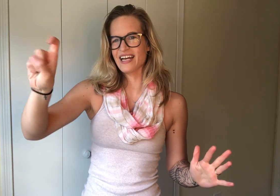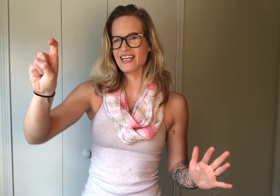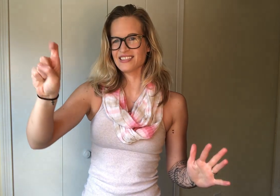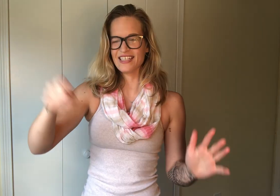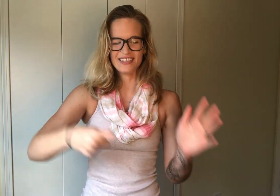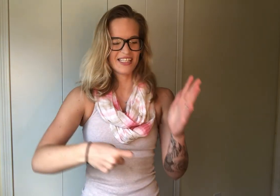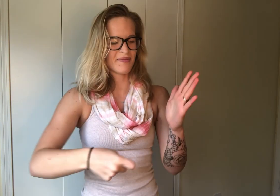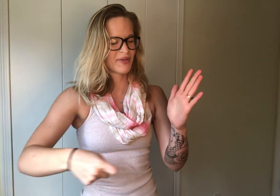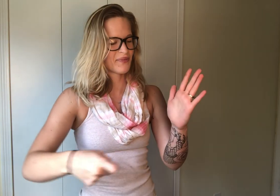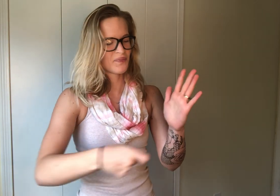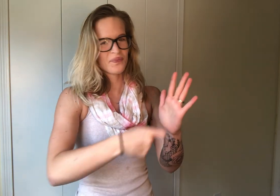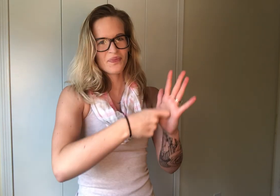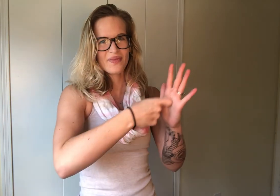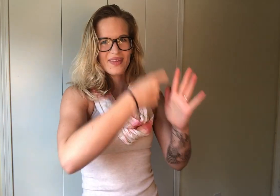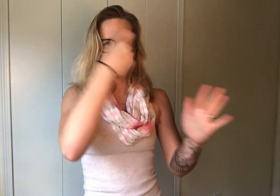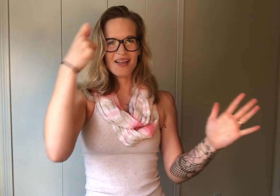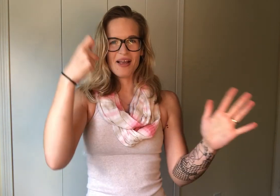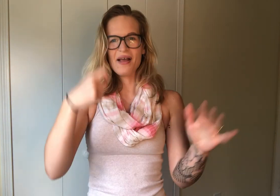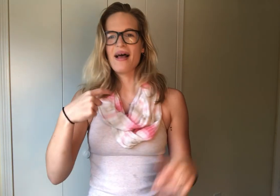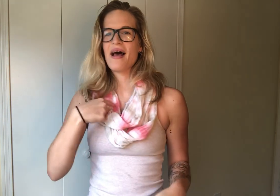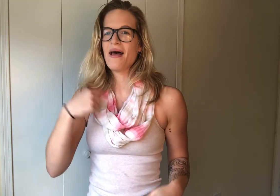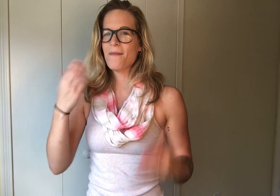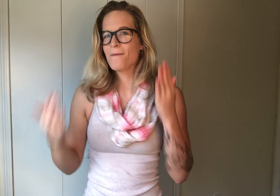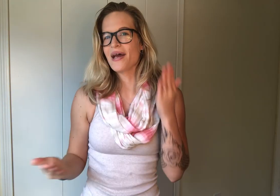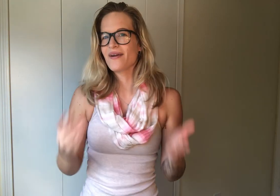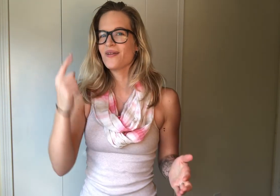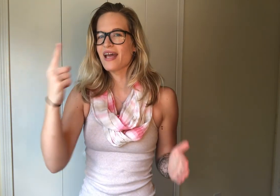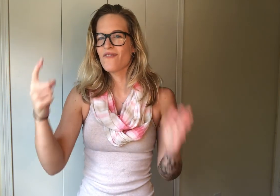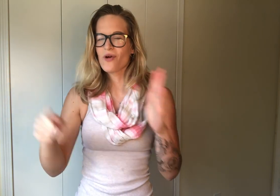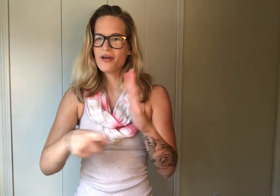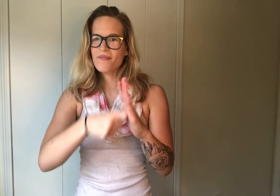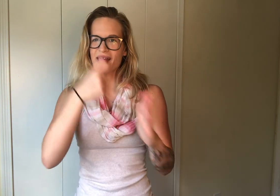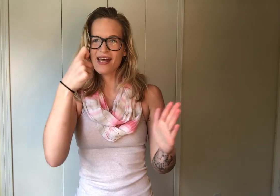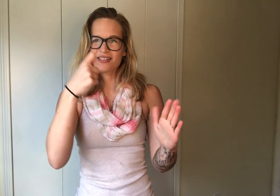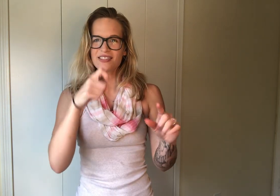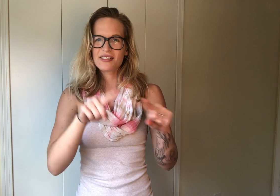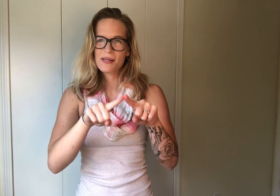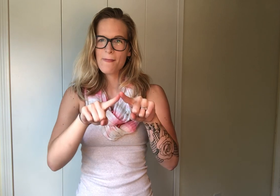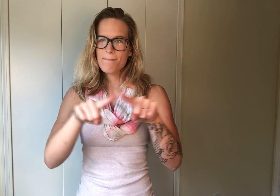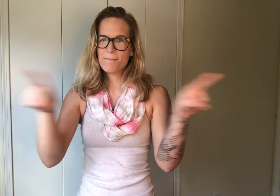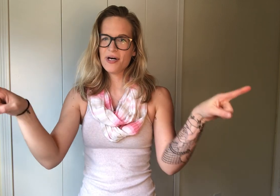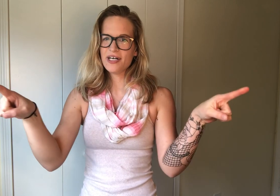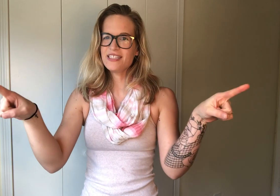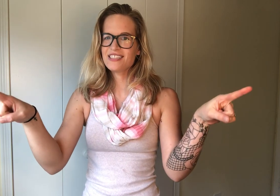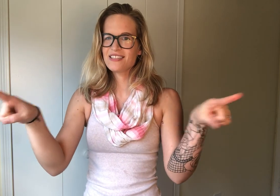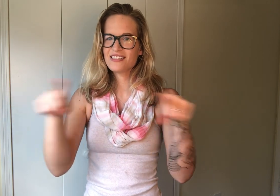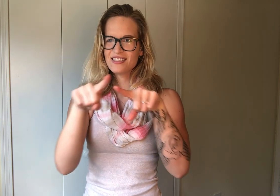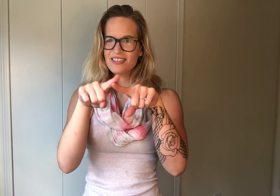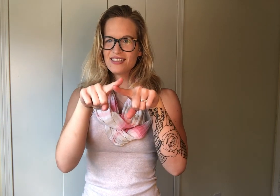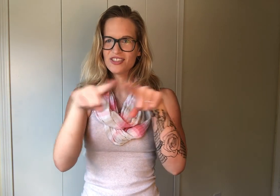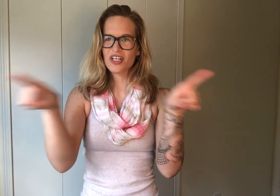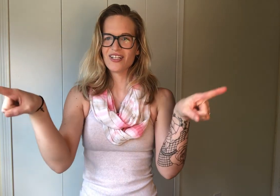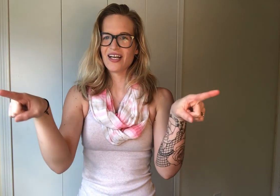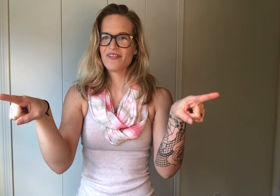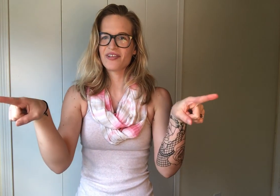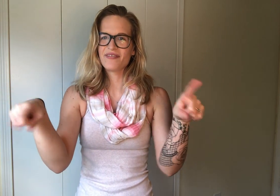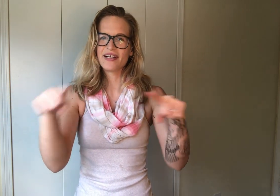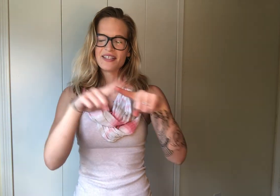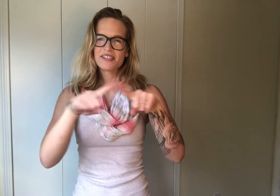an X handshape. I might only have one match, but, draw a line with your fingers,